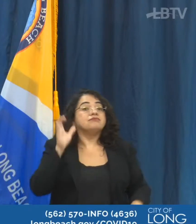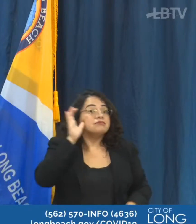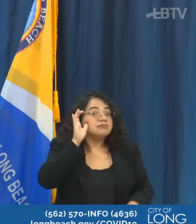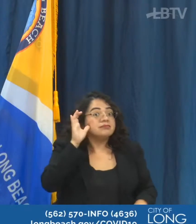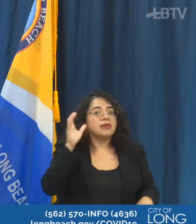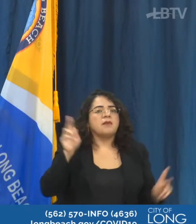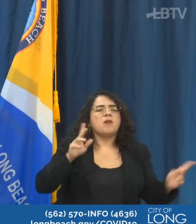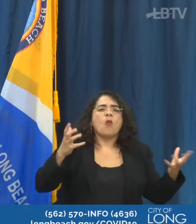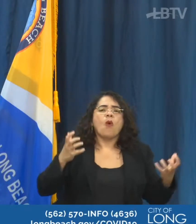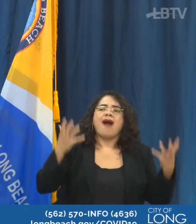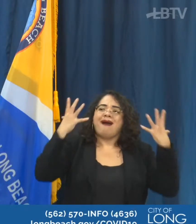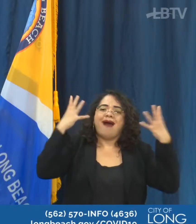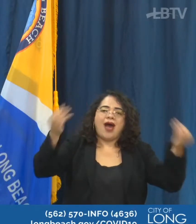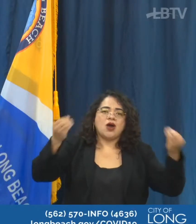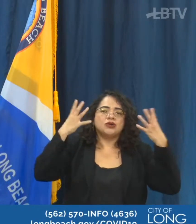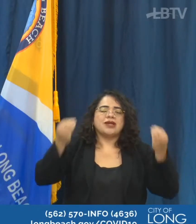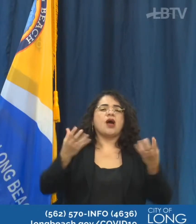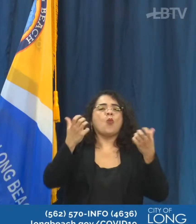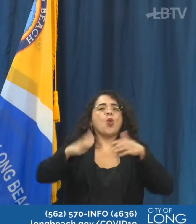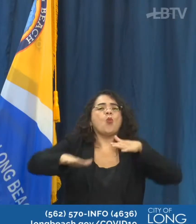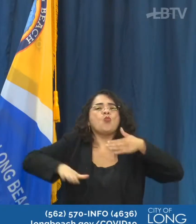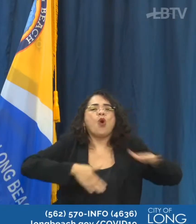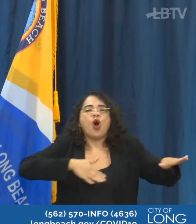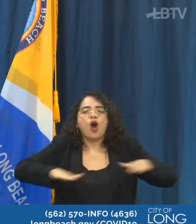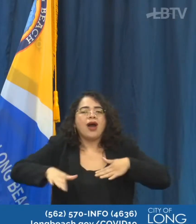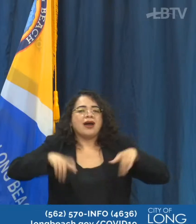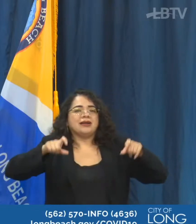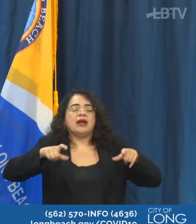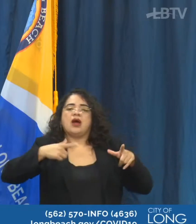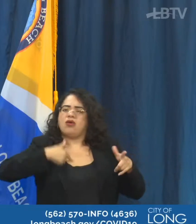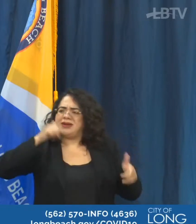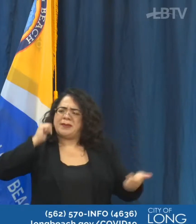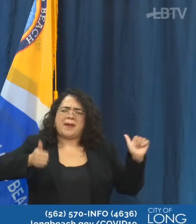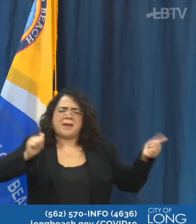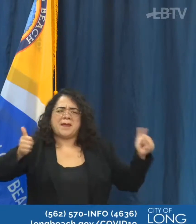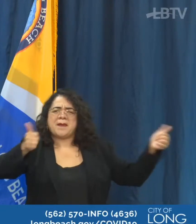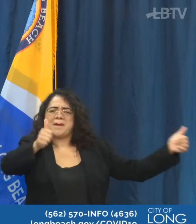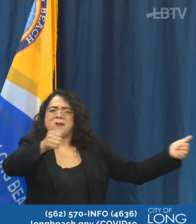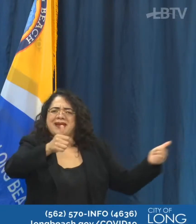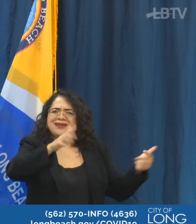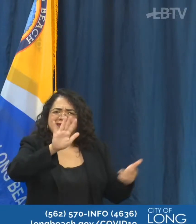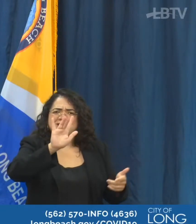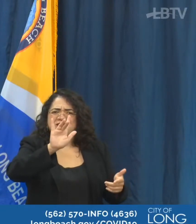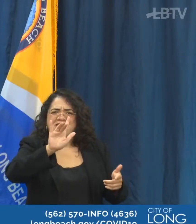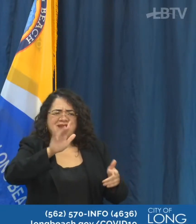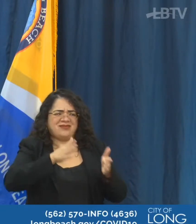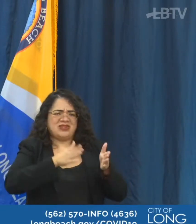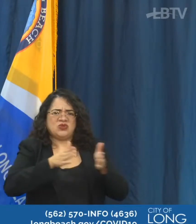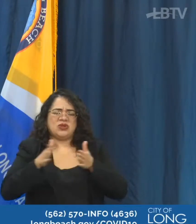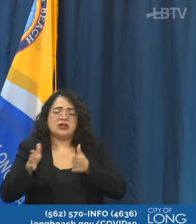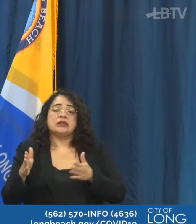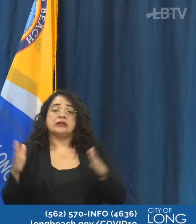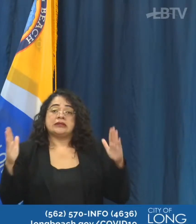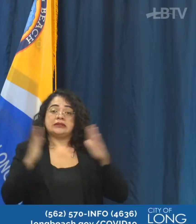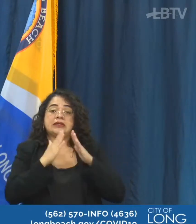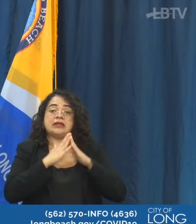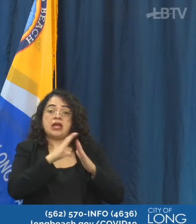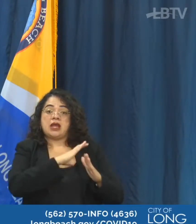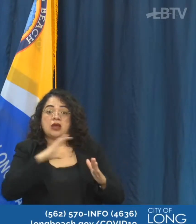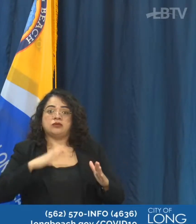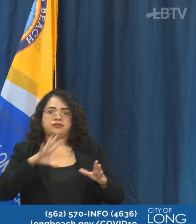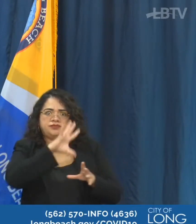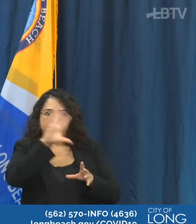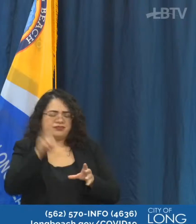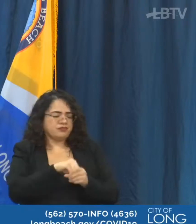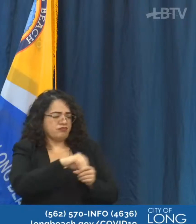and be able to walk with their families. And so that's why these are being placed across the city. As I understand it, I know the city council offices have been very involved